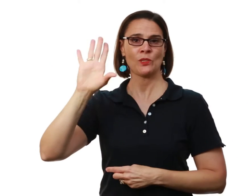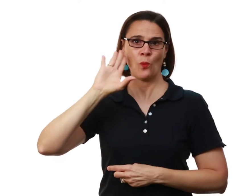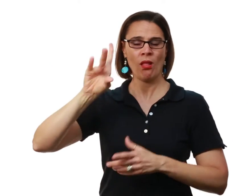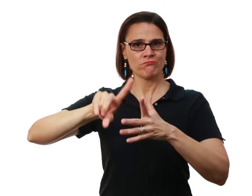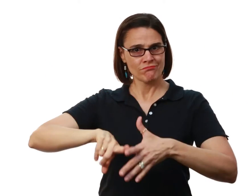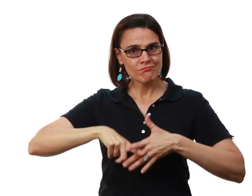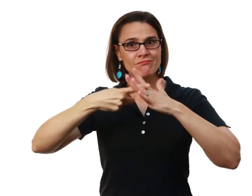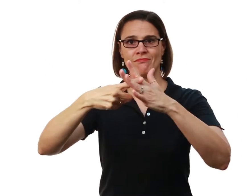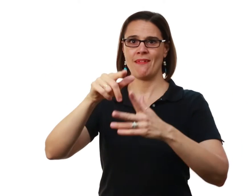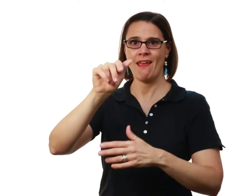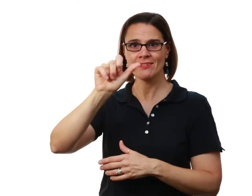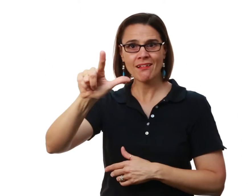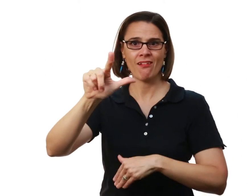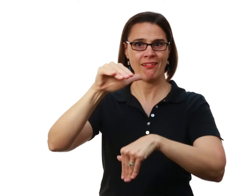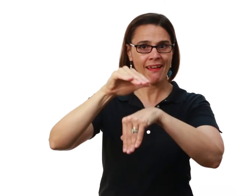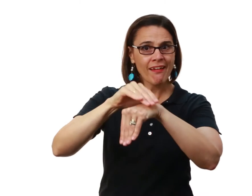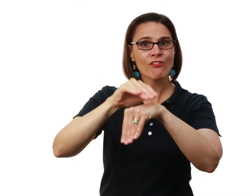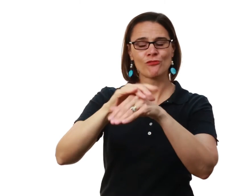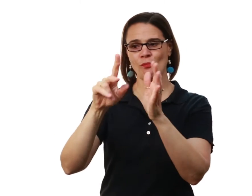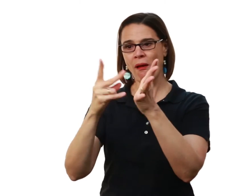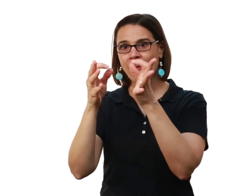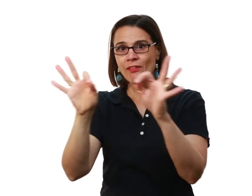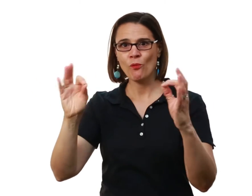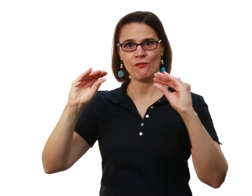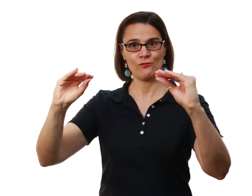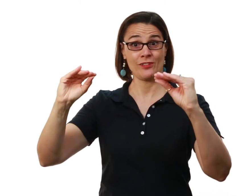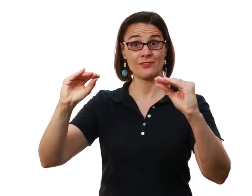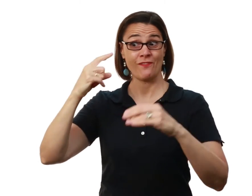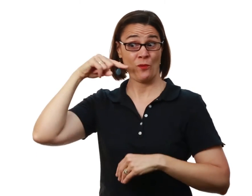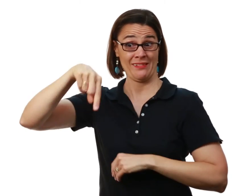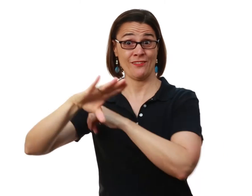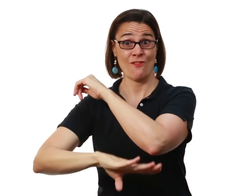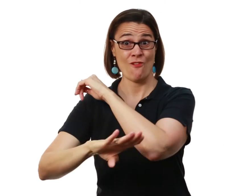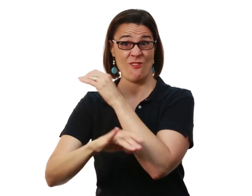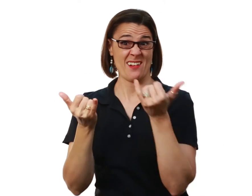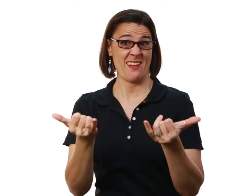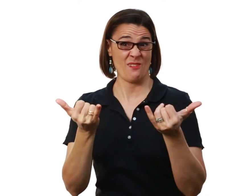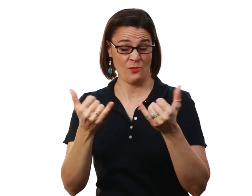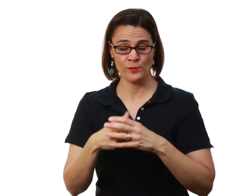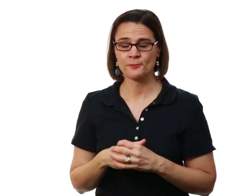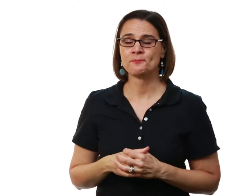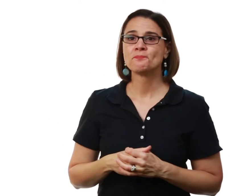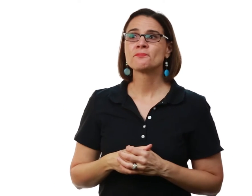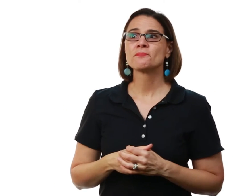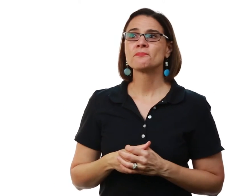FSDB will start an ASL English Bilingual Instructional Program starting this fall, which is occurring right now